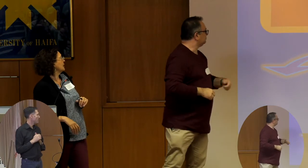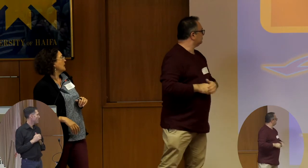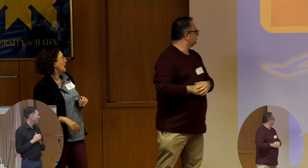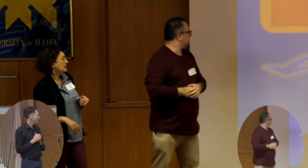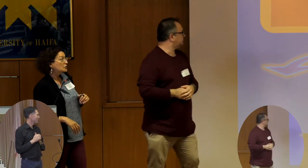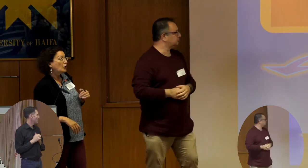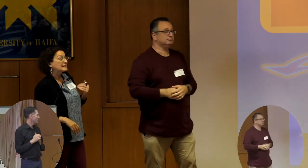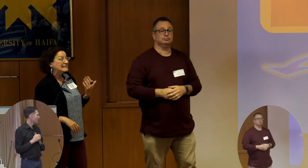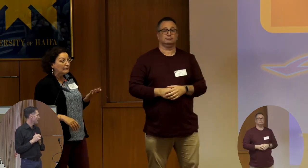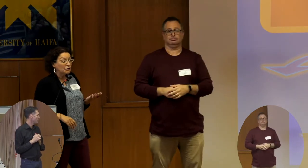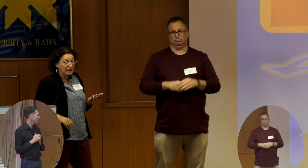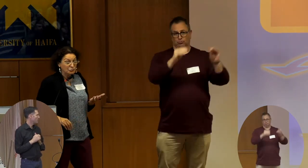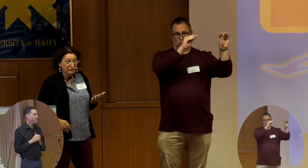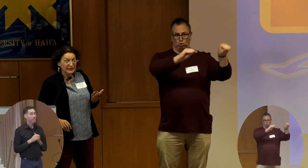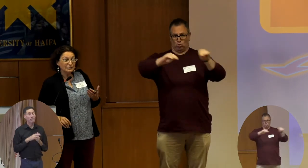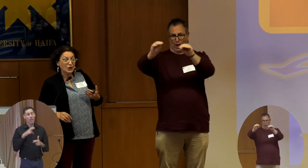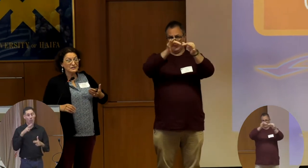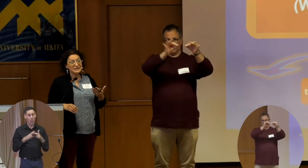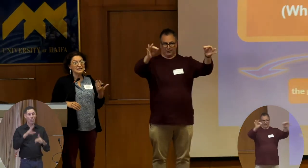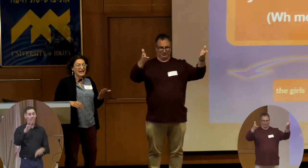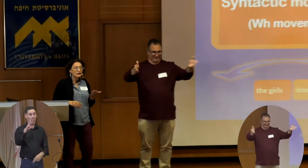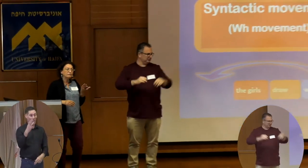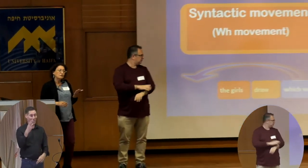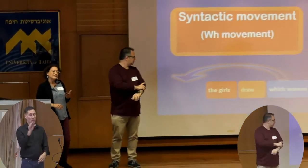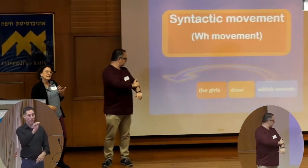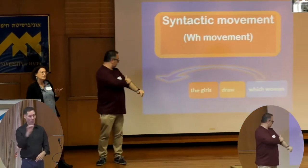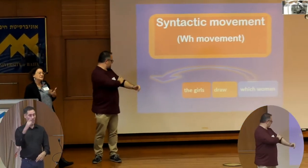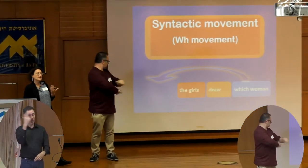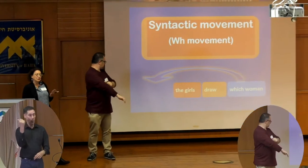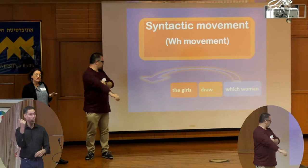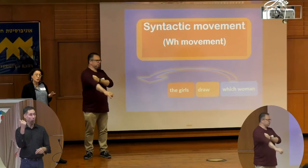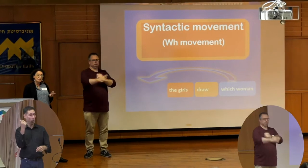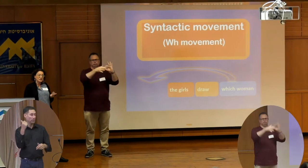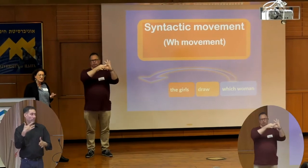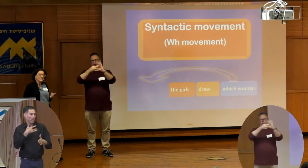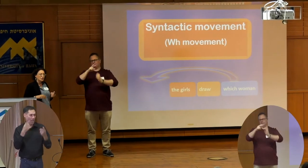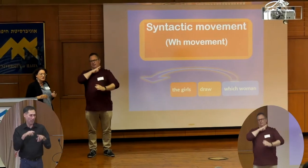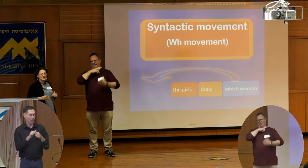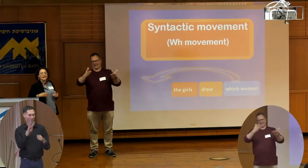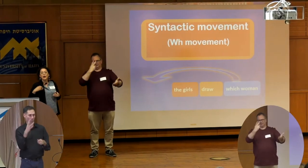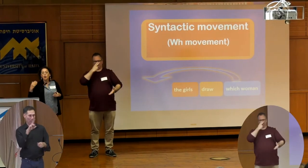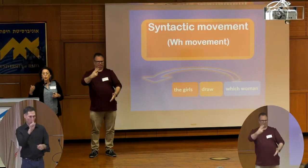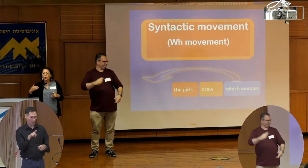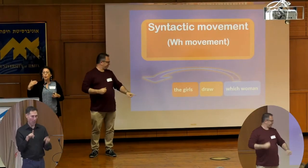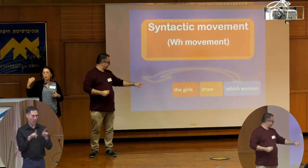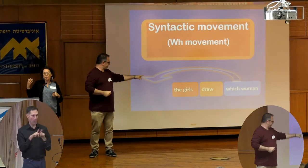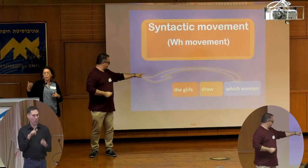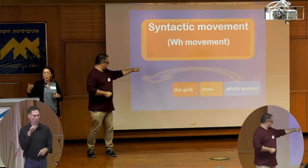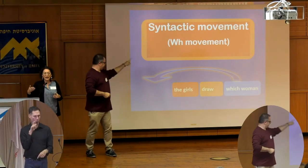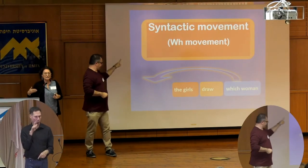And it's called WH movement because this is the kind of movement that happens in WH questions. Questions like who, what.